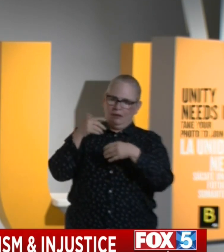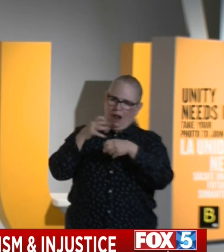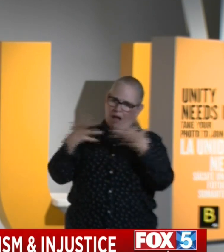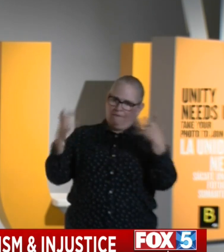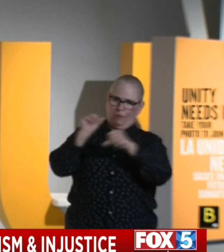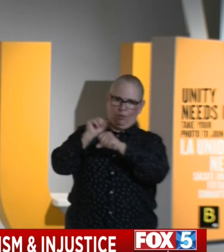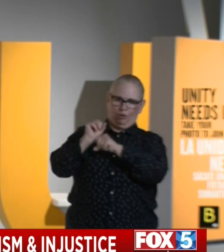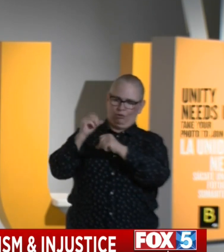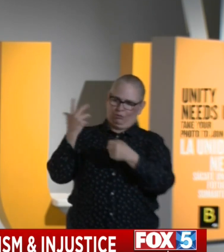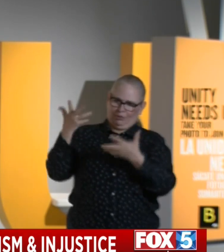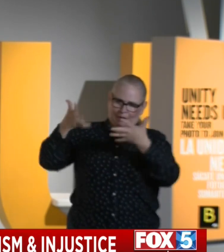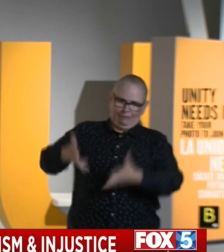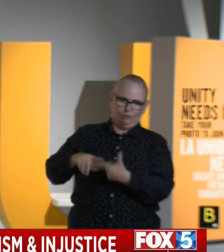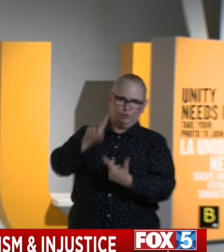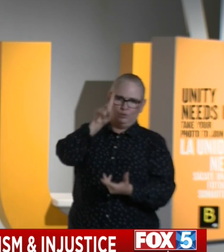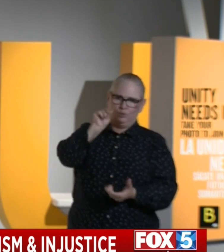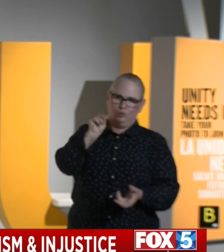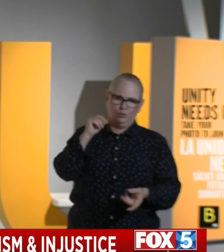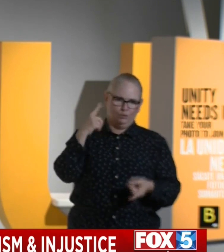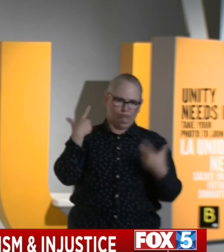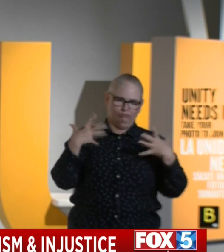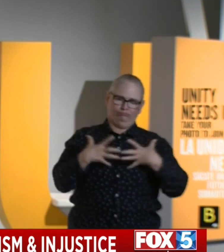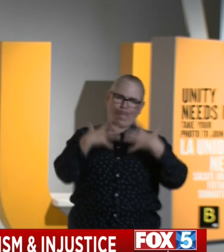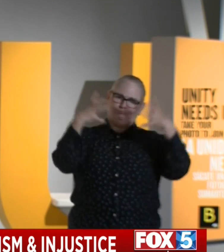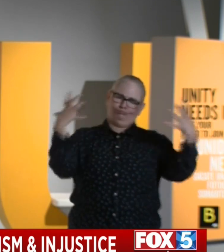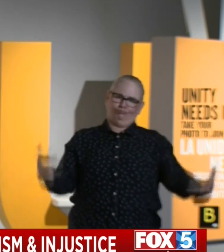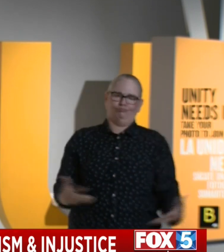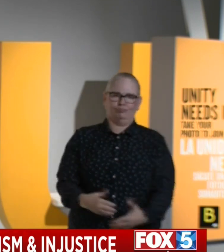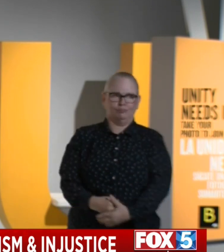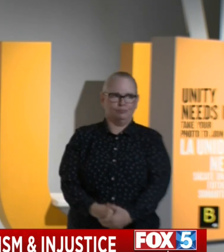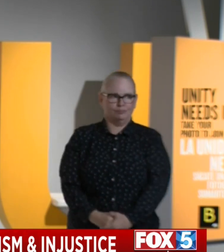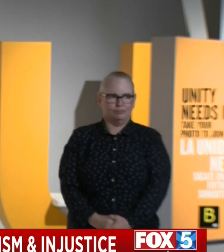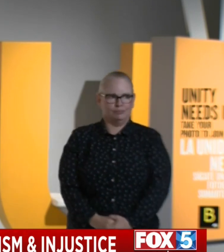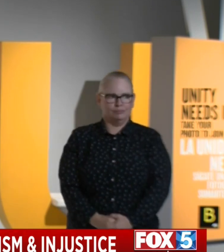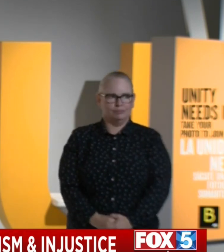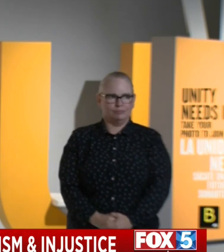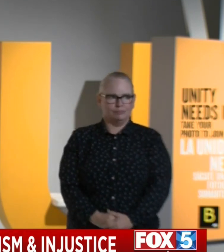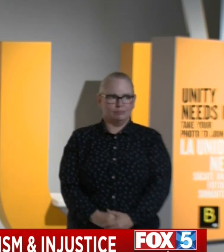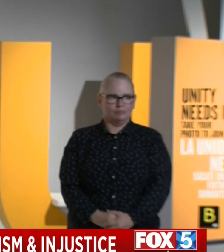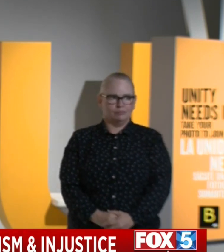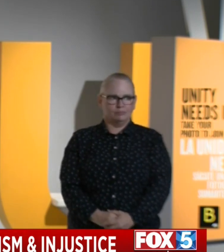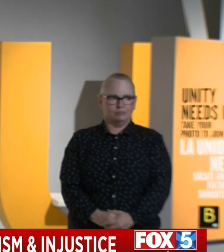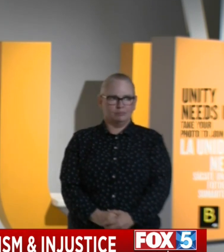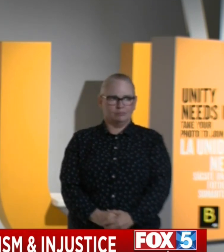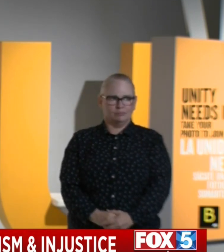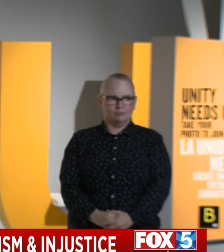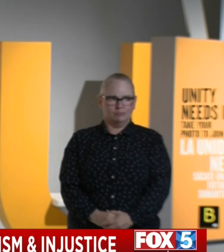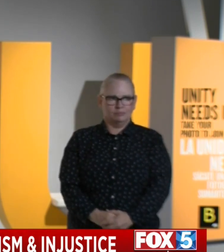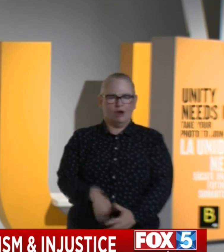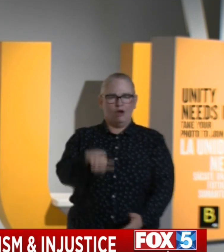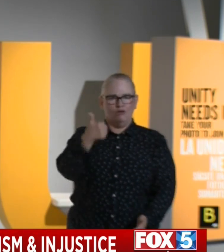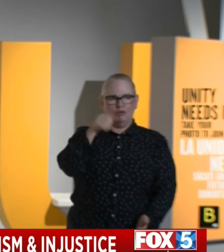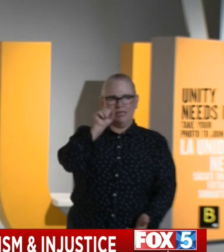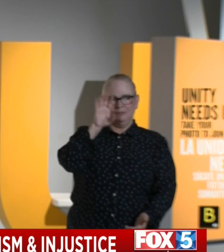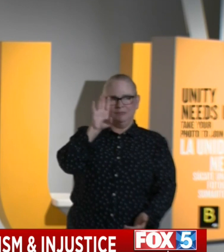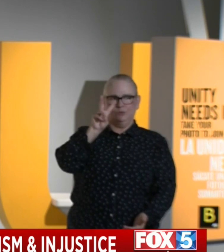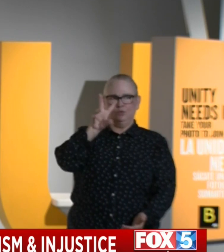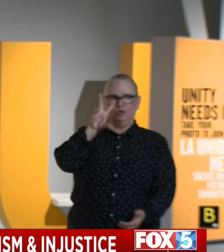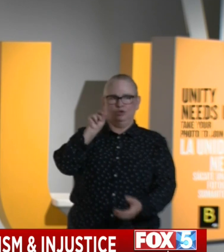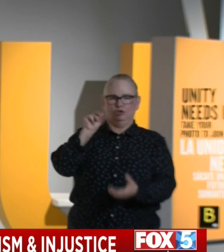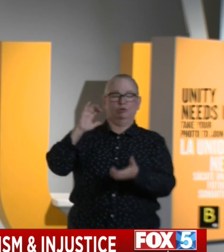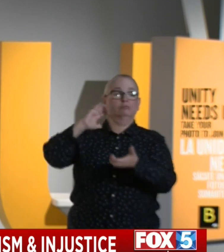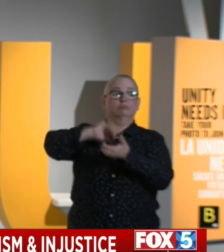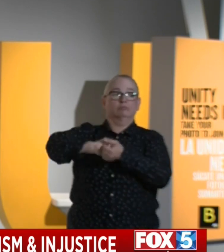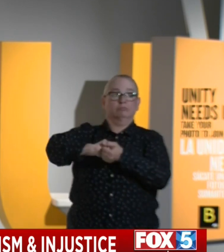companion bill that was also part of that package SB 230 that had deep frame of focus